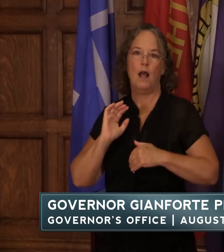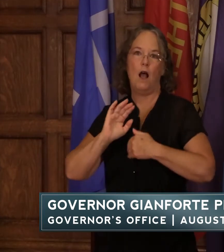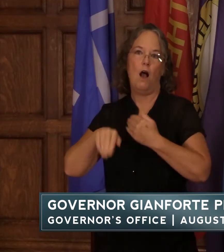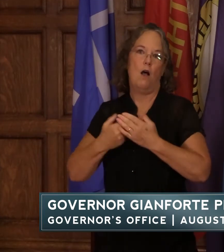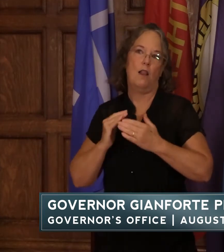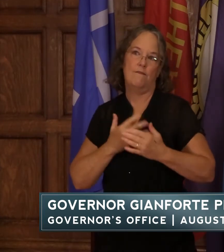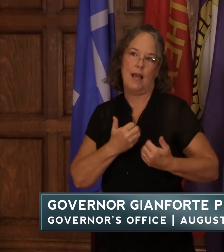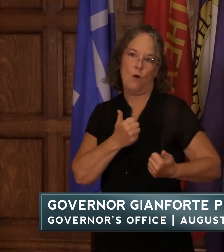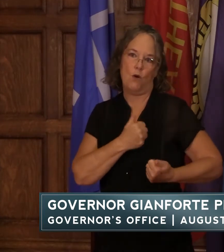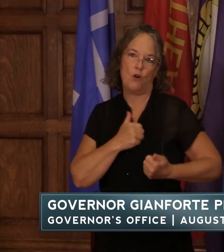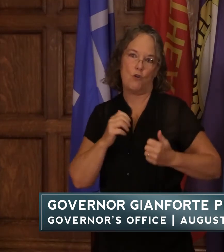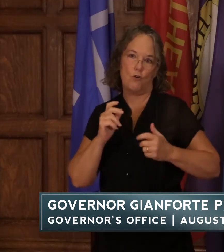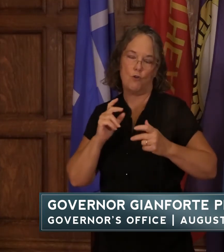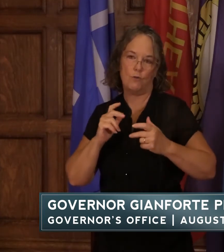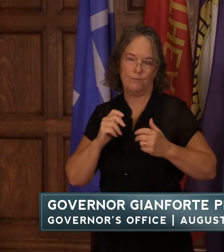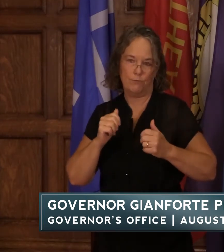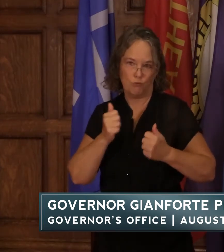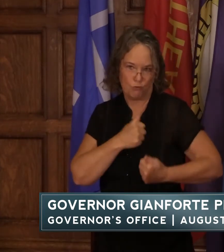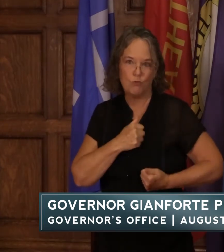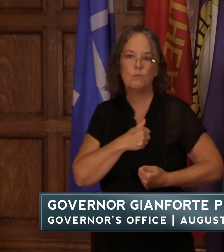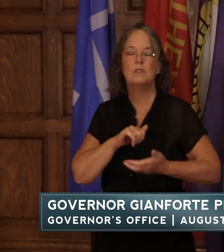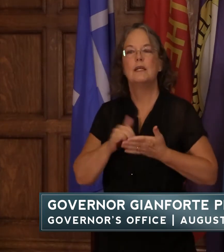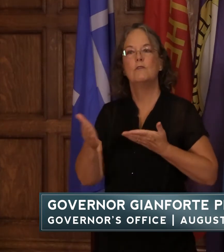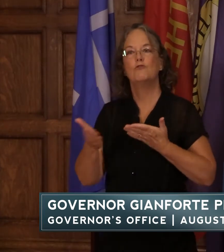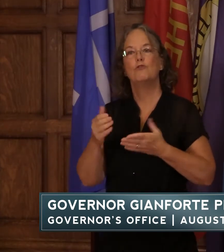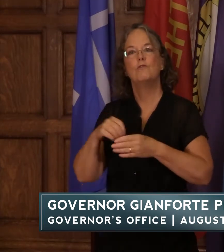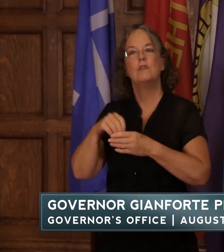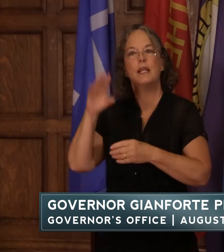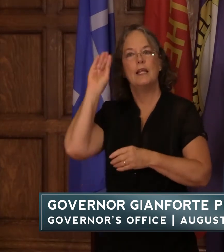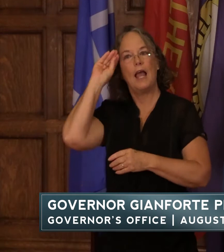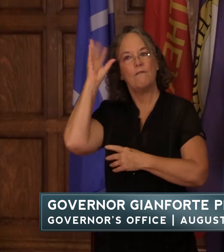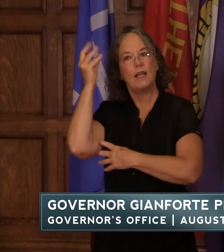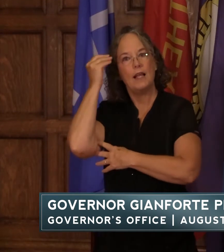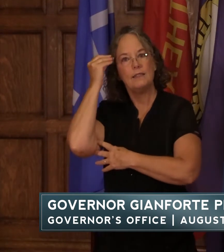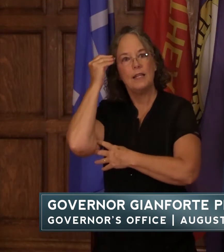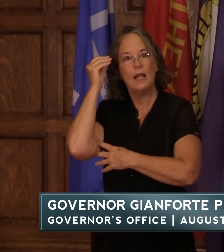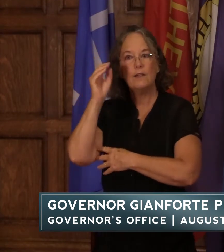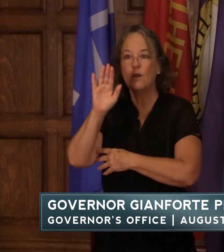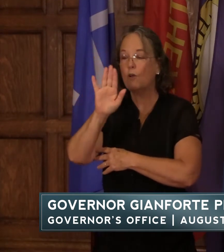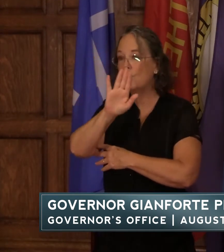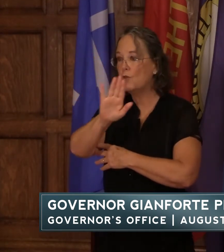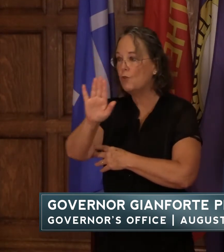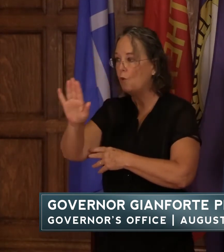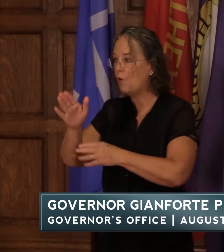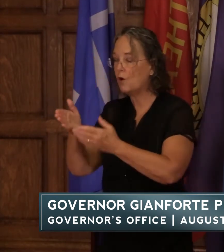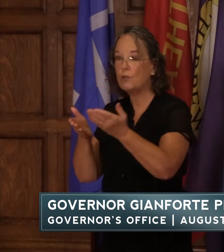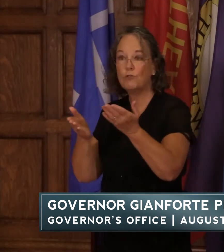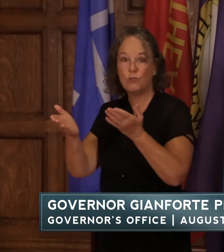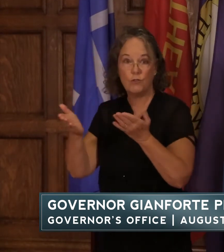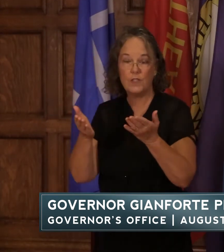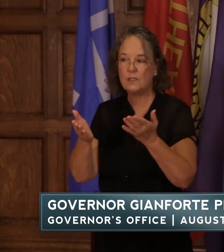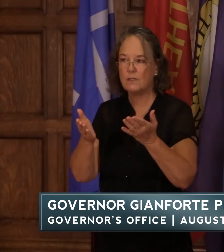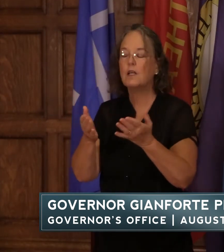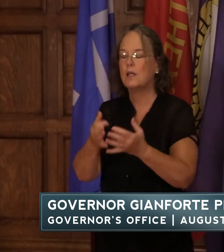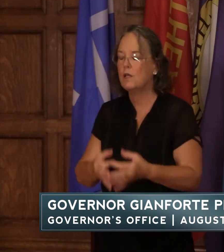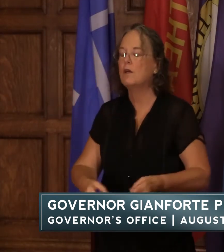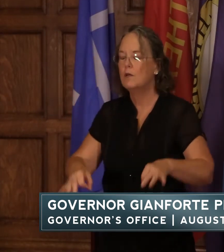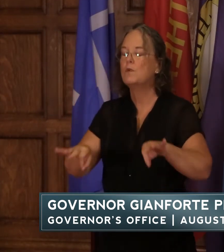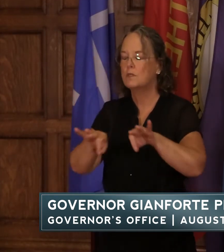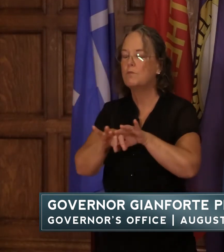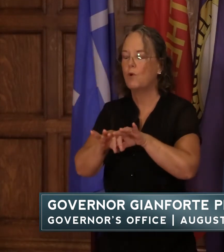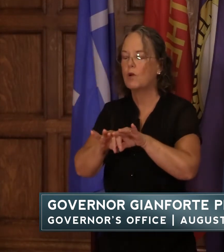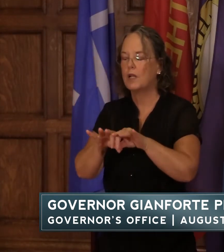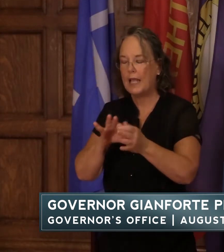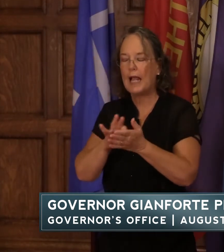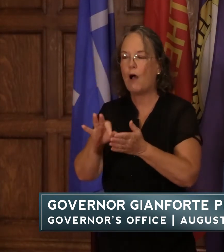who have served overseas in afghanistan your service mattered you made a difference